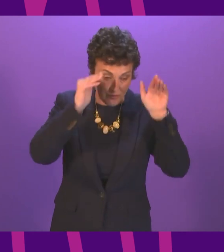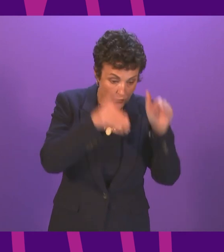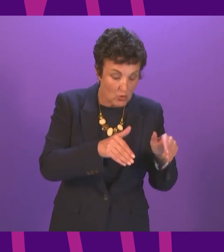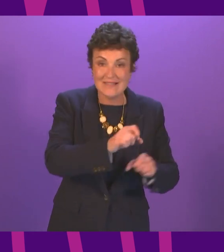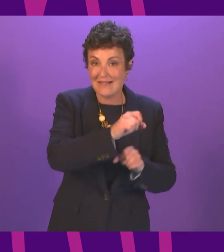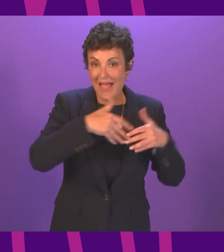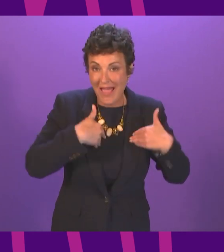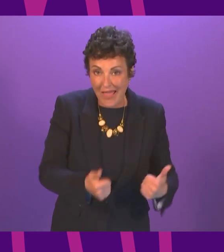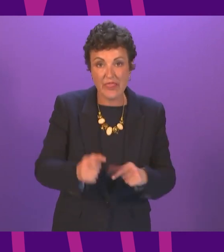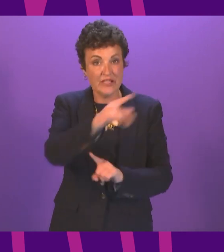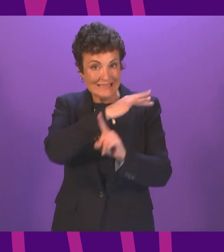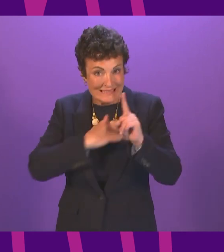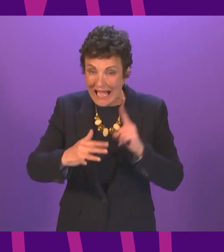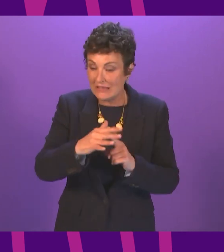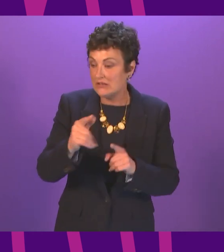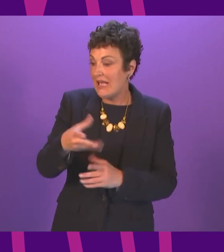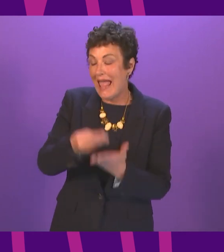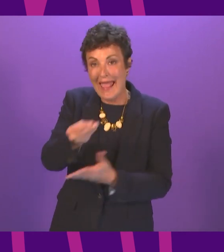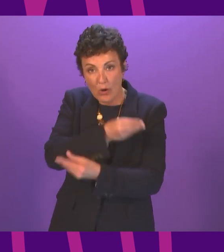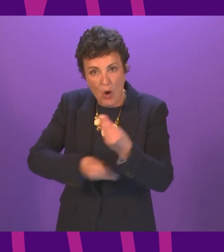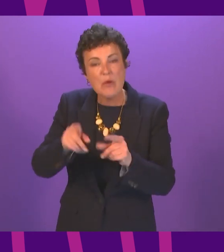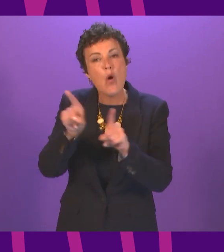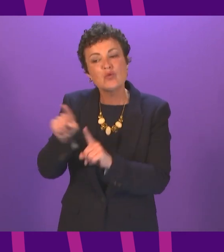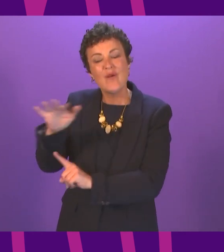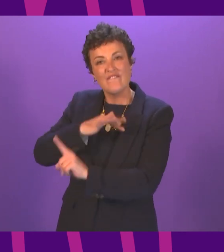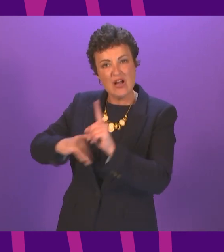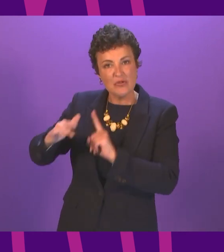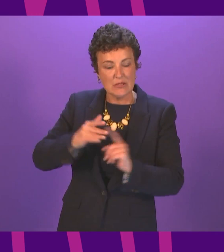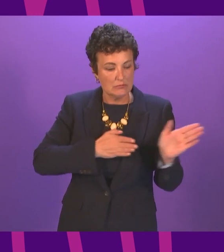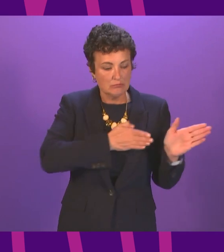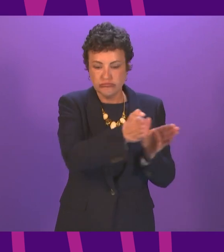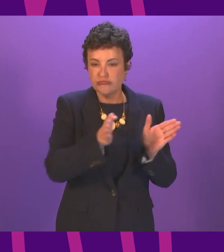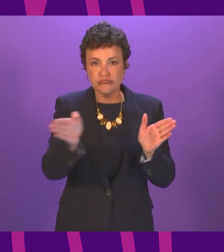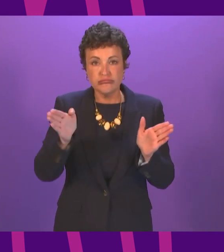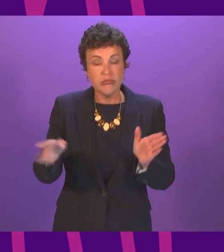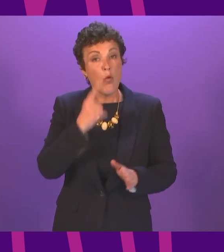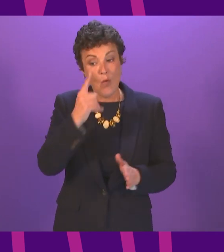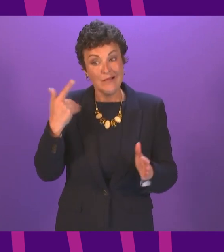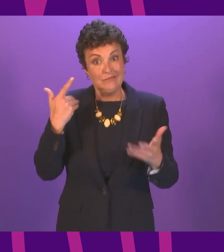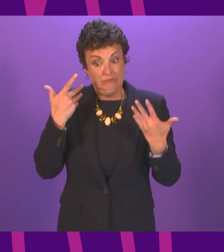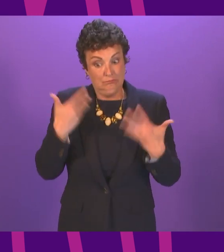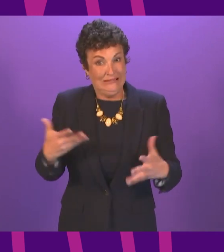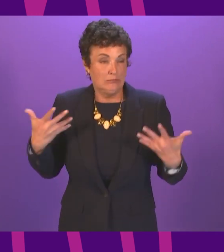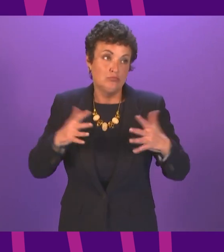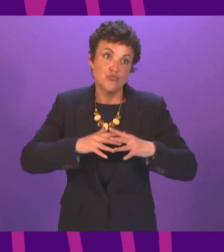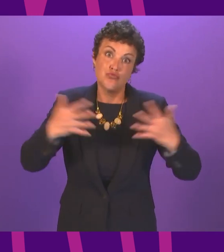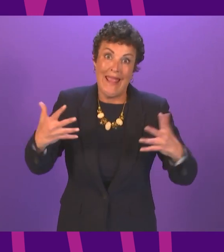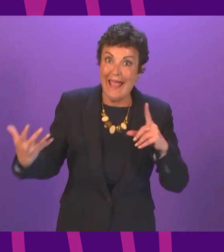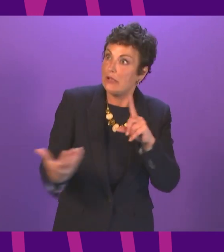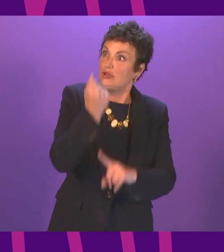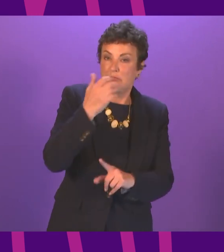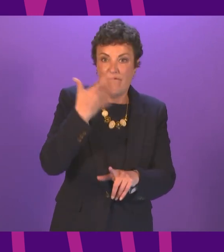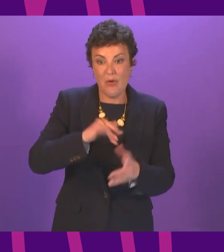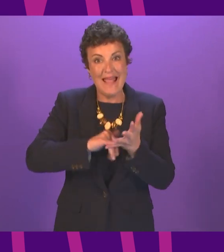society the economy and the environment one one great achievement of the SNP since entering